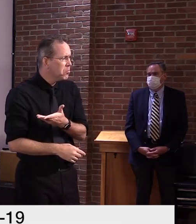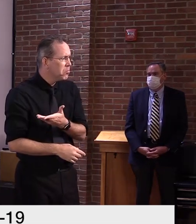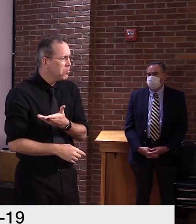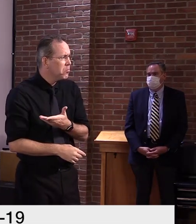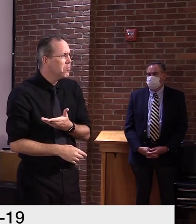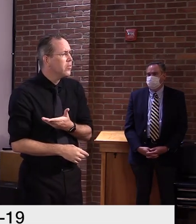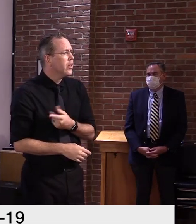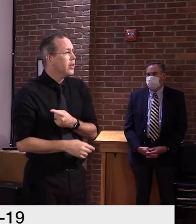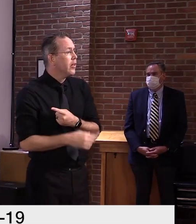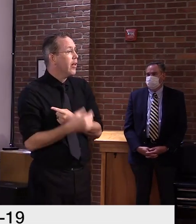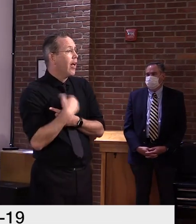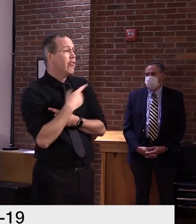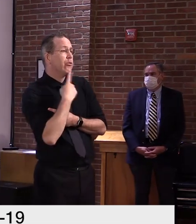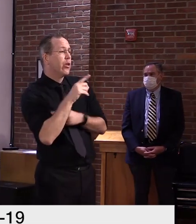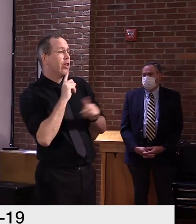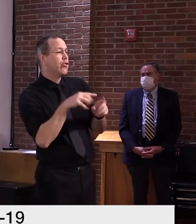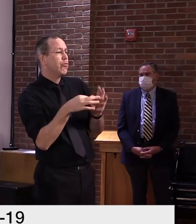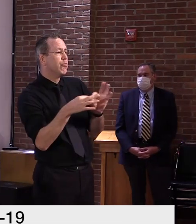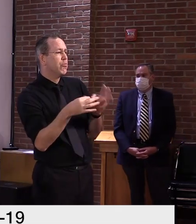longer description for you.